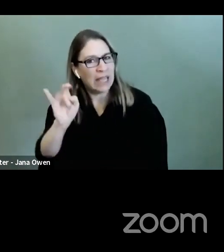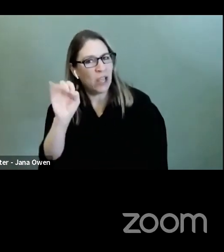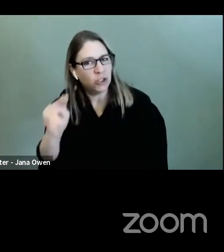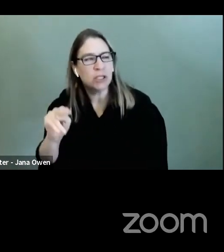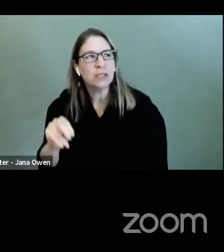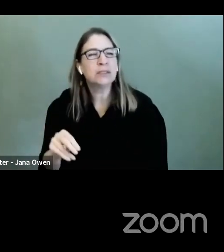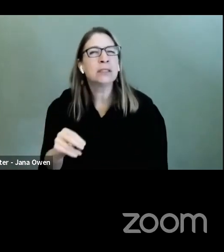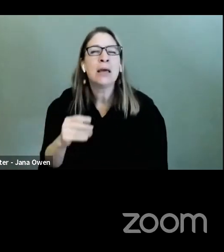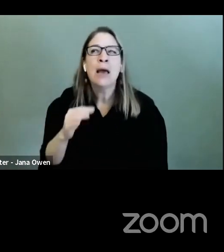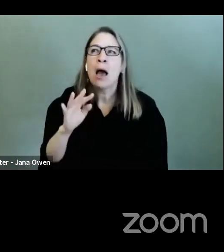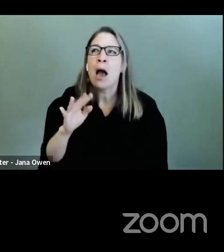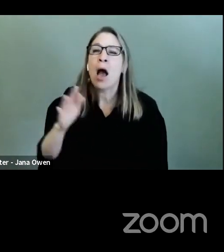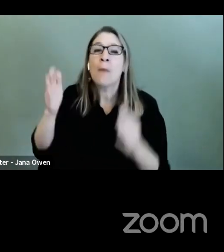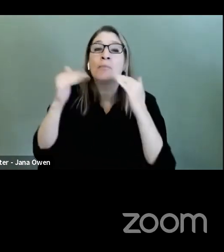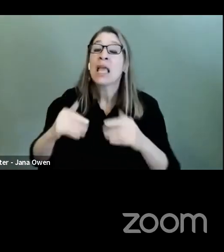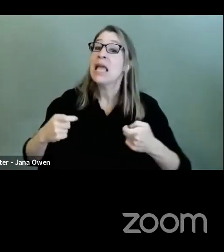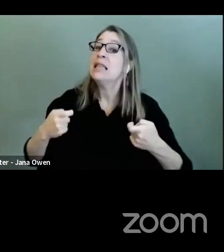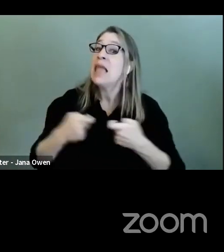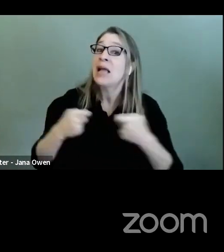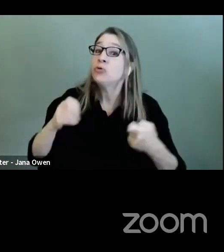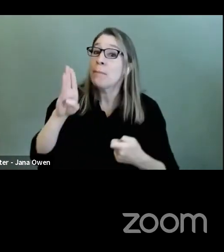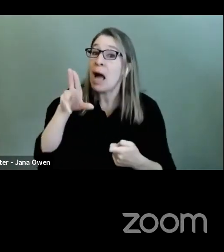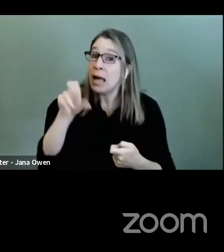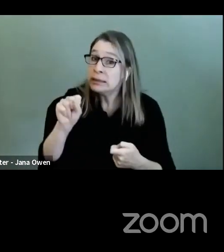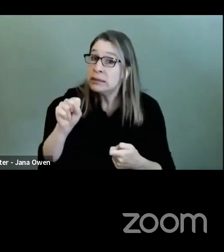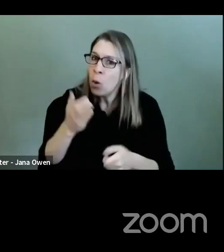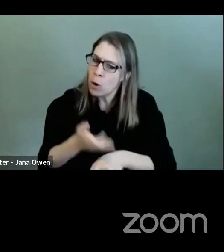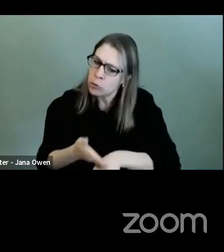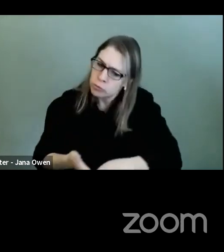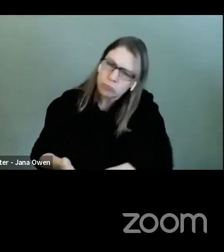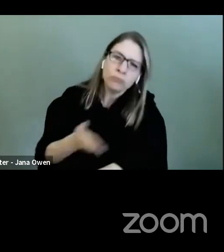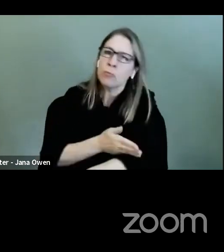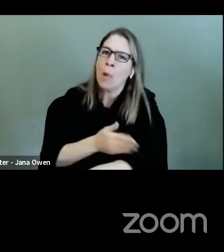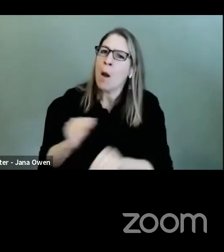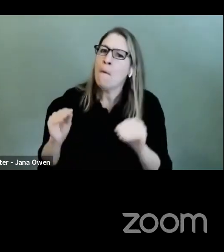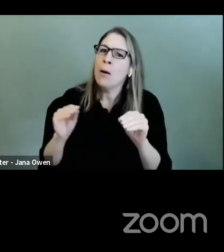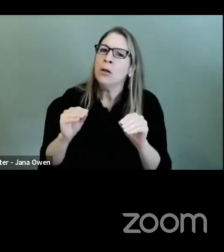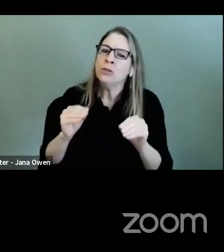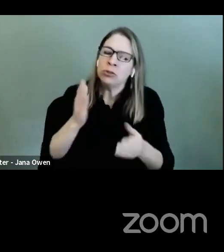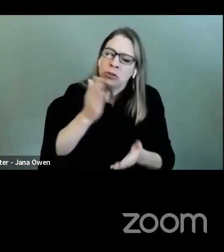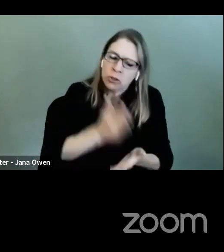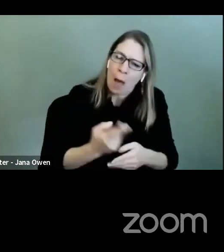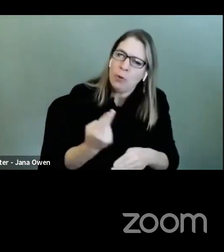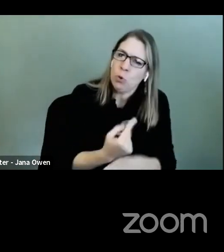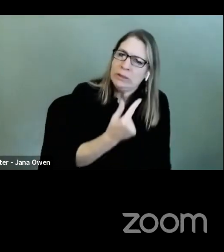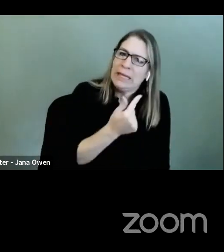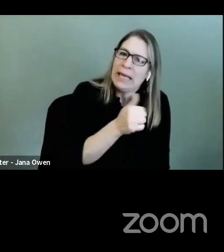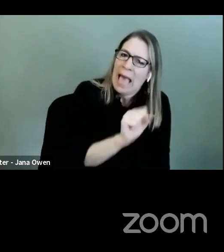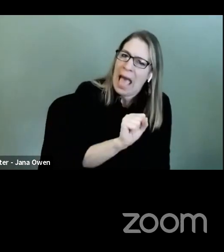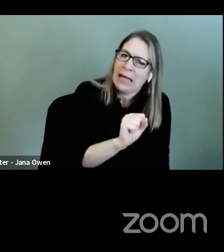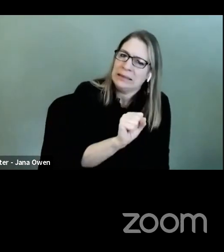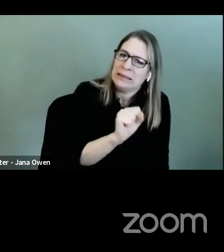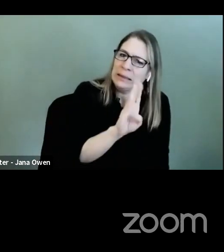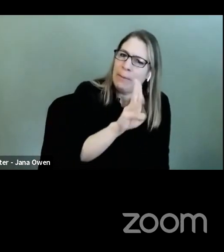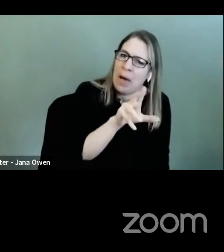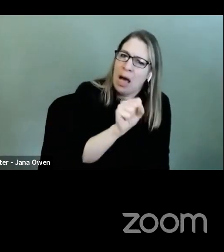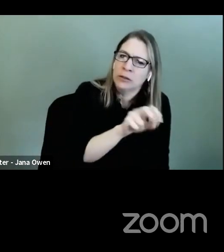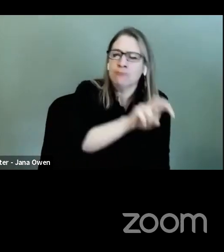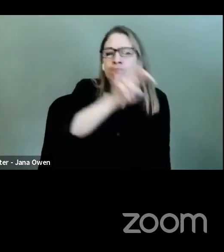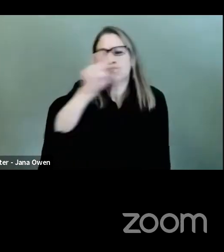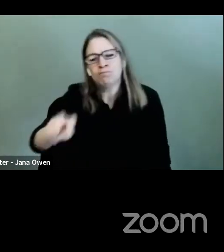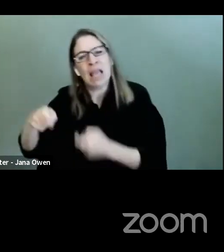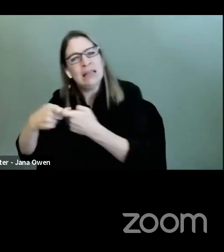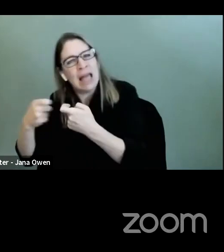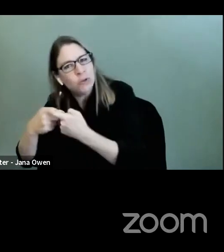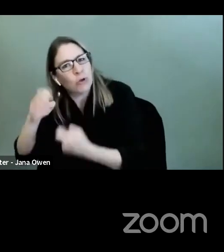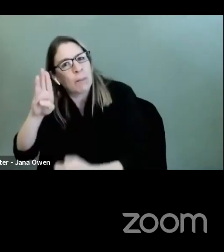further electrify some of the New York City fleet, and also improve drainage in parts of